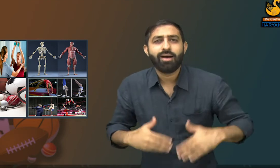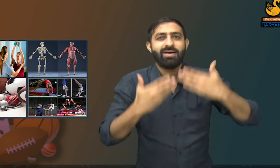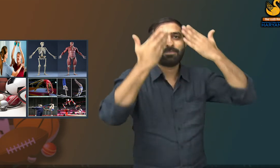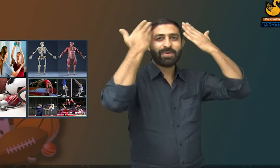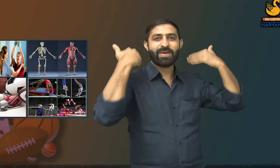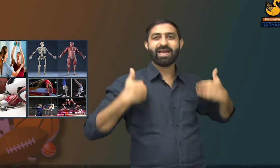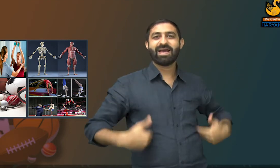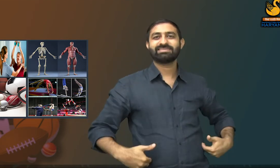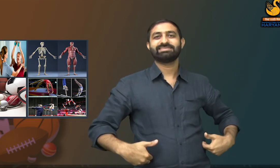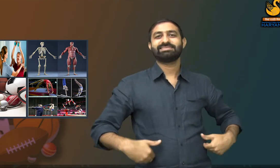use the human body.